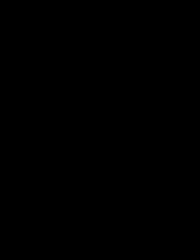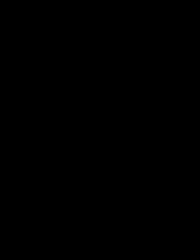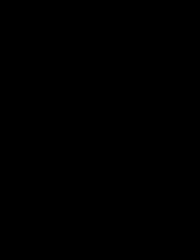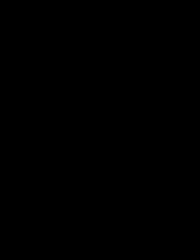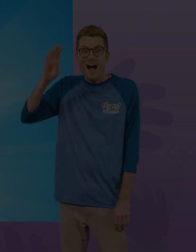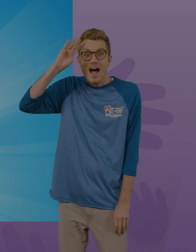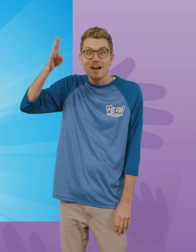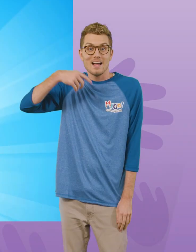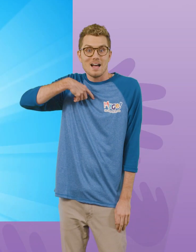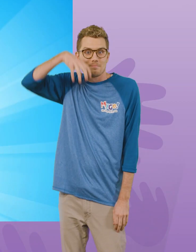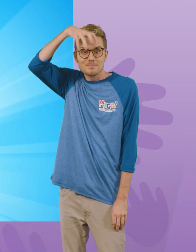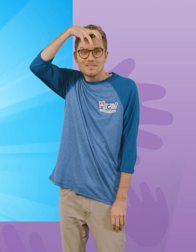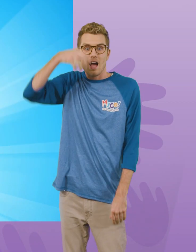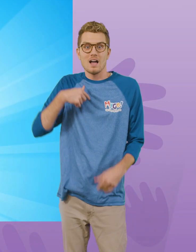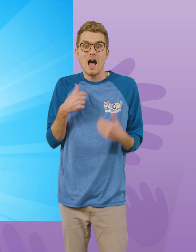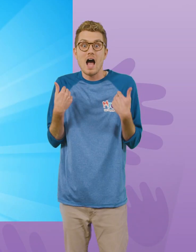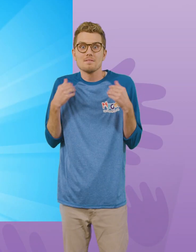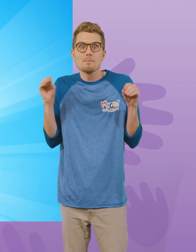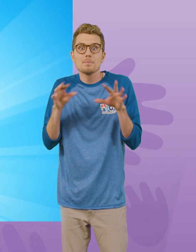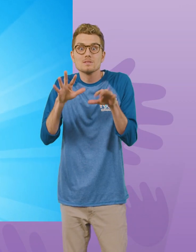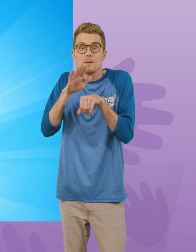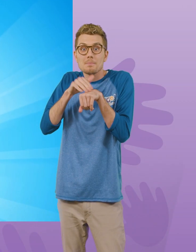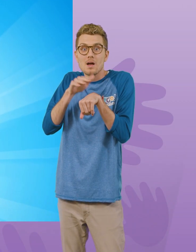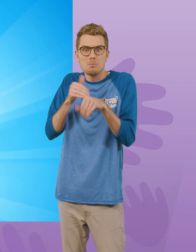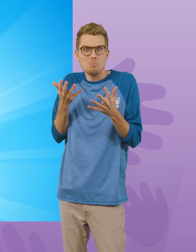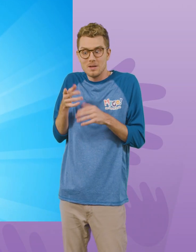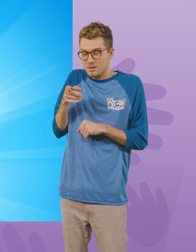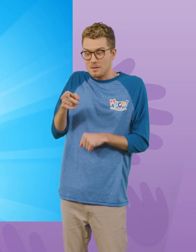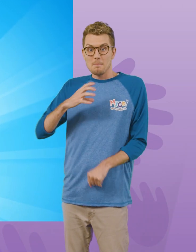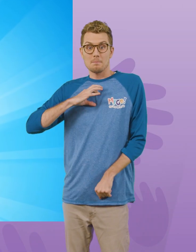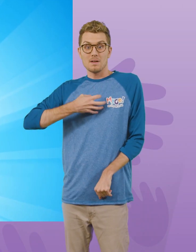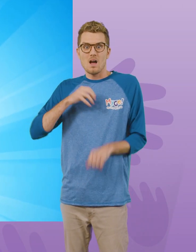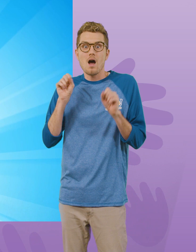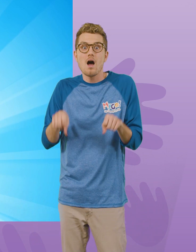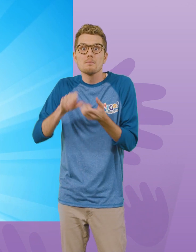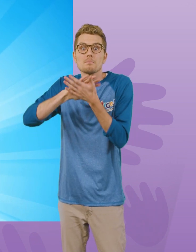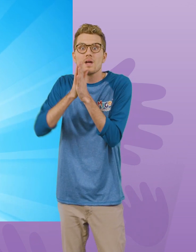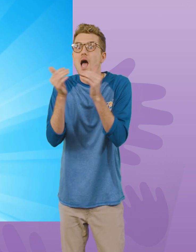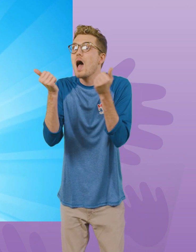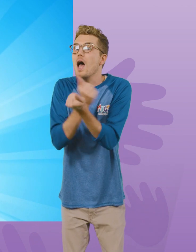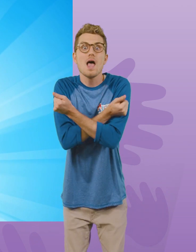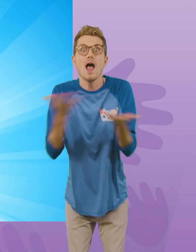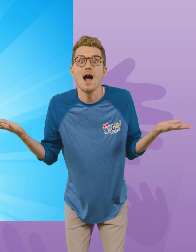Hi, I'm Mila, and my magic pet, Morple, can morph into anything I want.